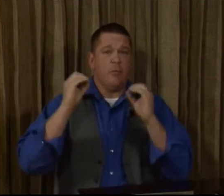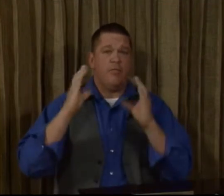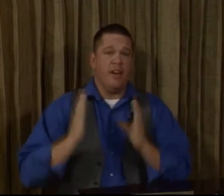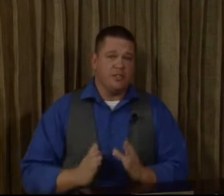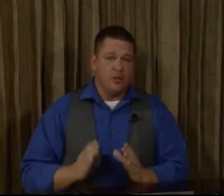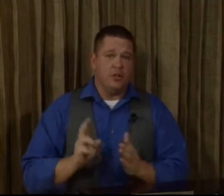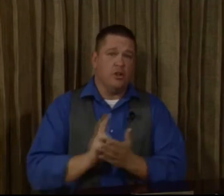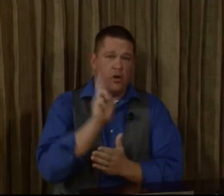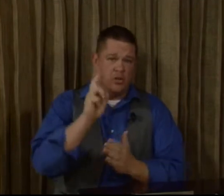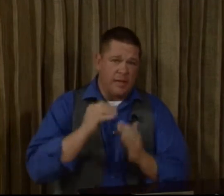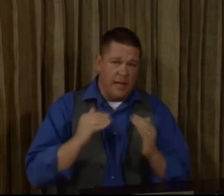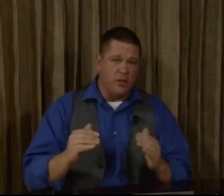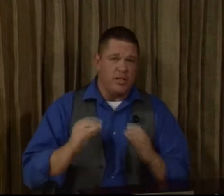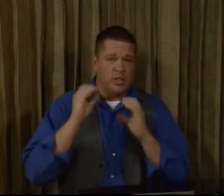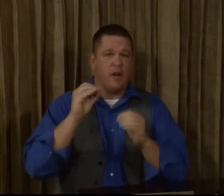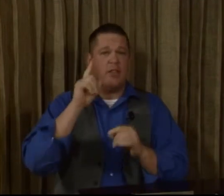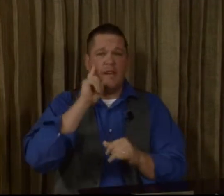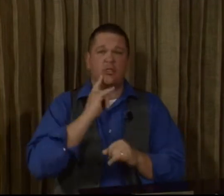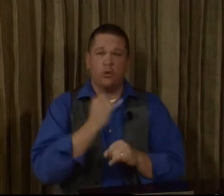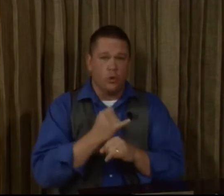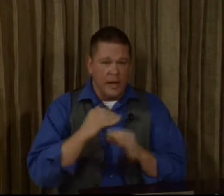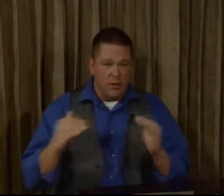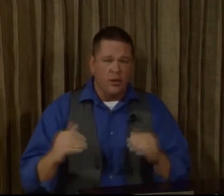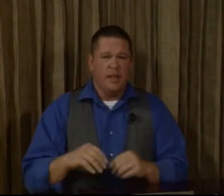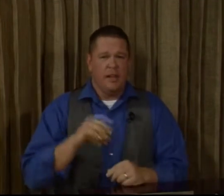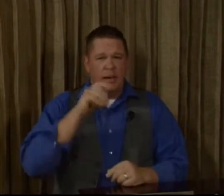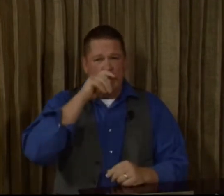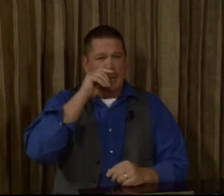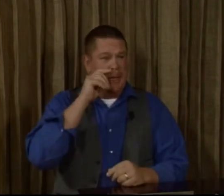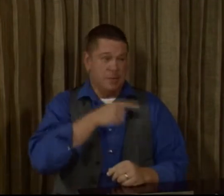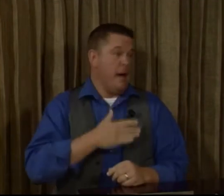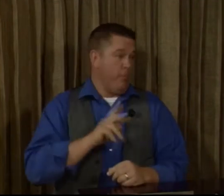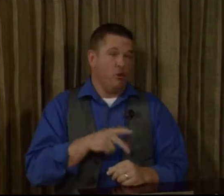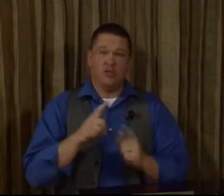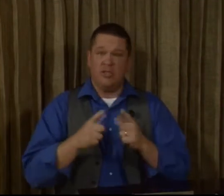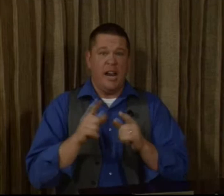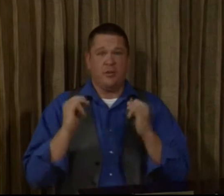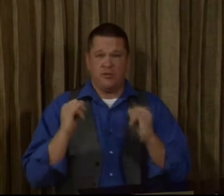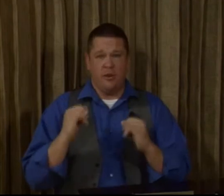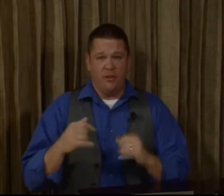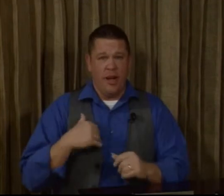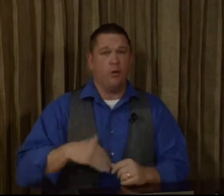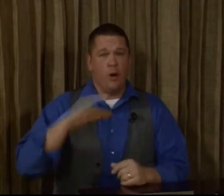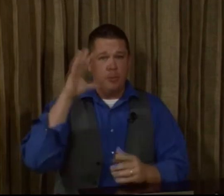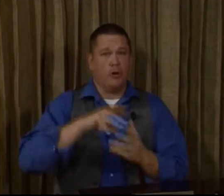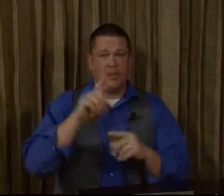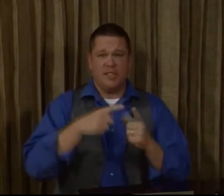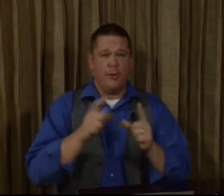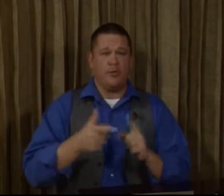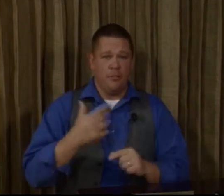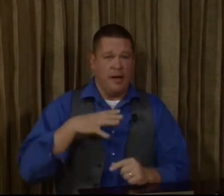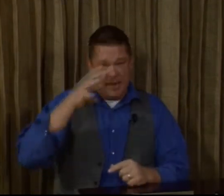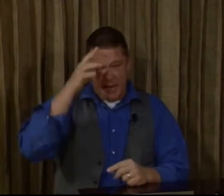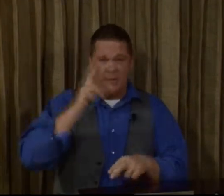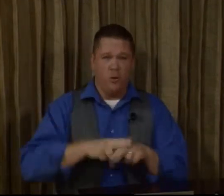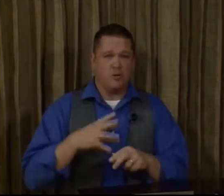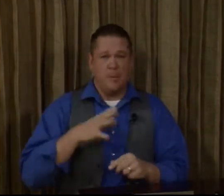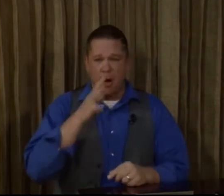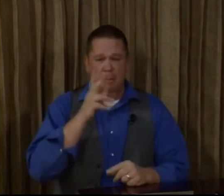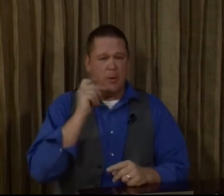professor at the university level. He's taught at the deaf school level. And he's my personal sign language instructor. I grew up learning sign language from my dad and, of course, my mom. People